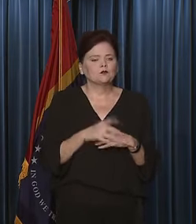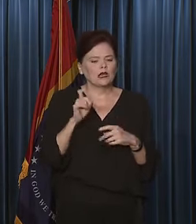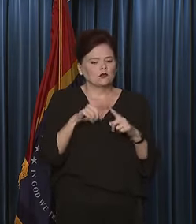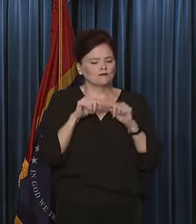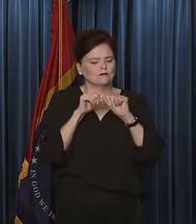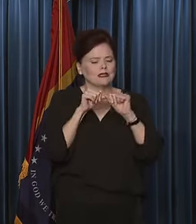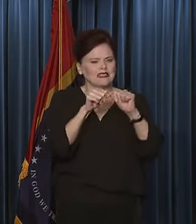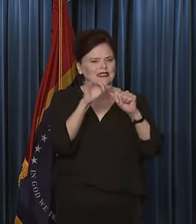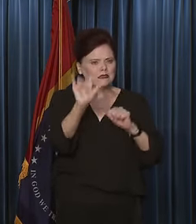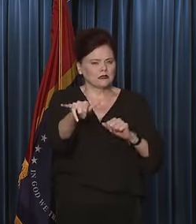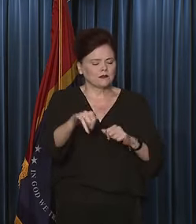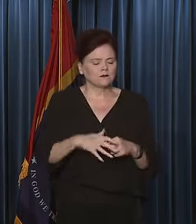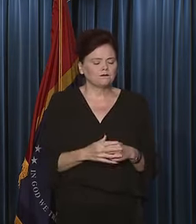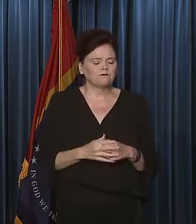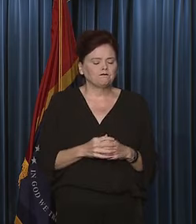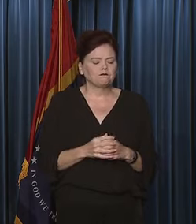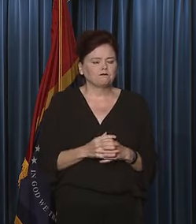maintained.